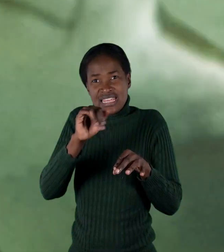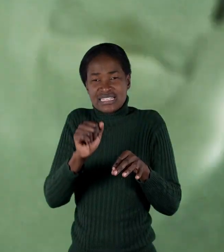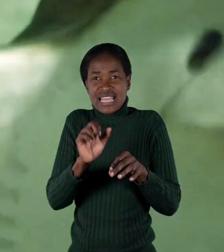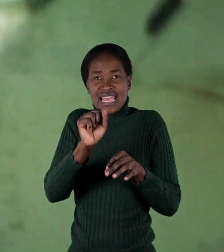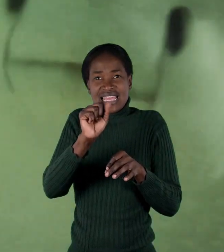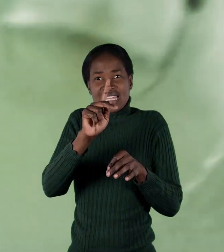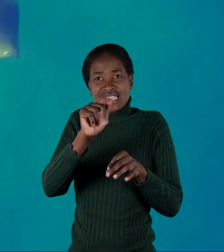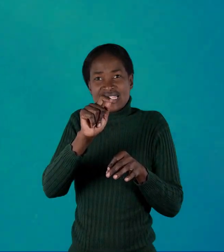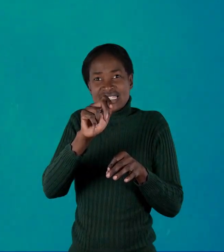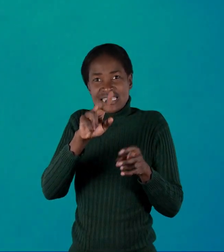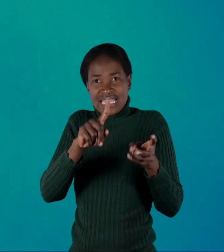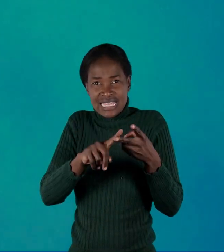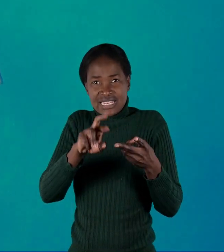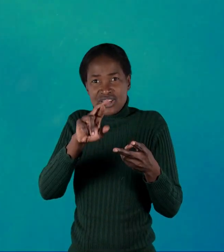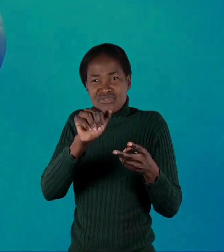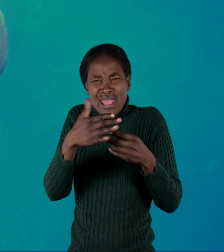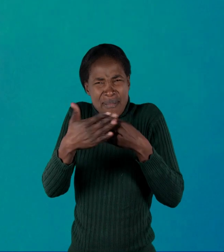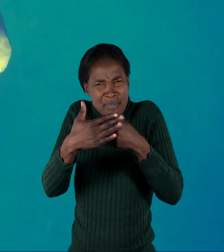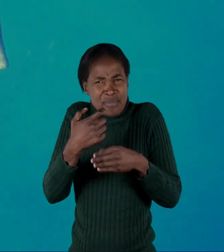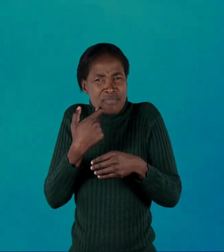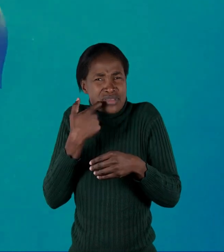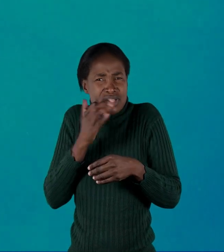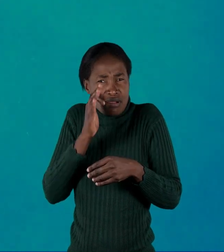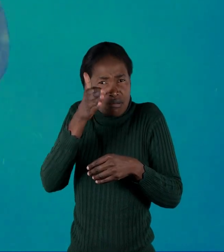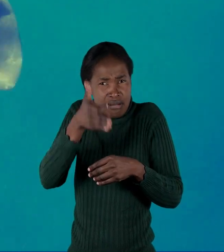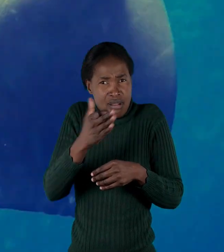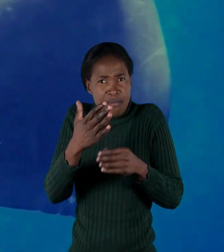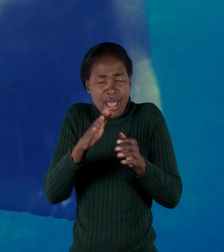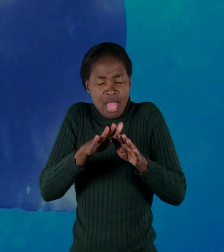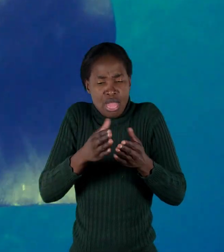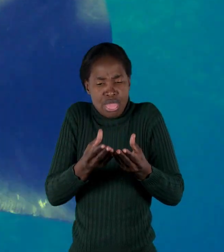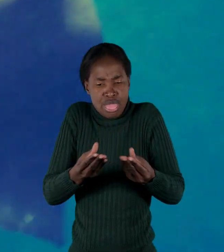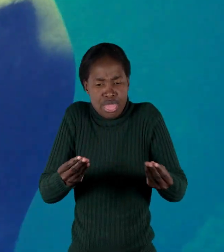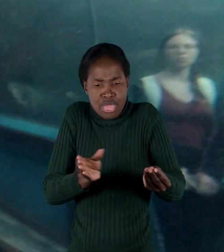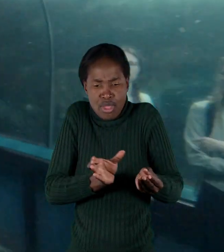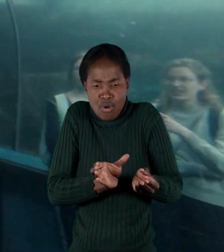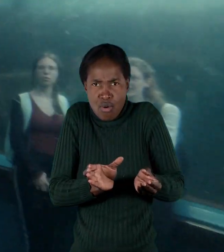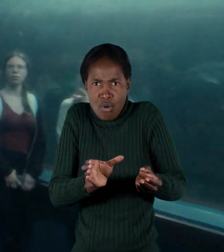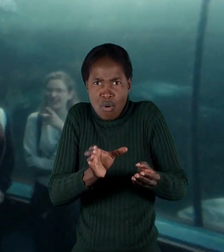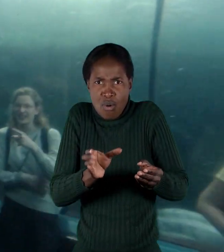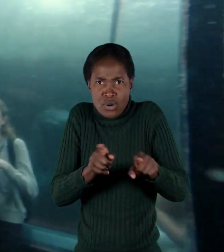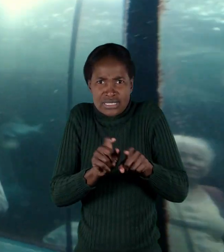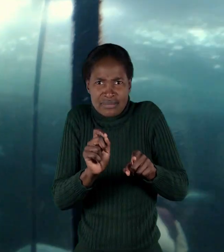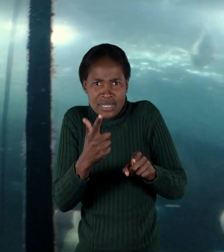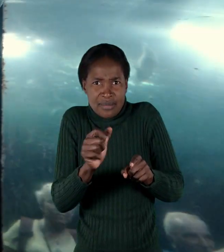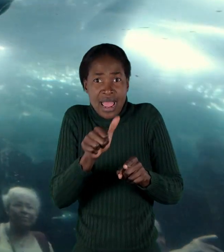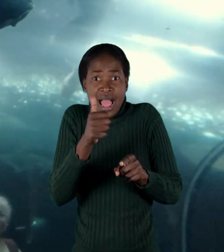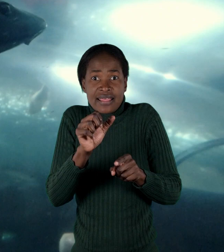closely related to sharks, but they have flattened bodies that are round or diamond-shaped, whereas most sharks have torpedo-shaped